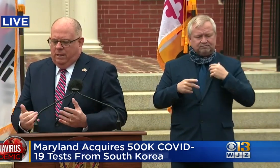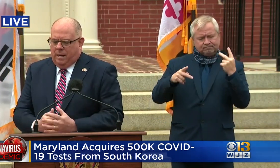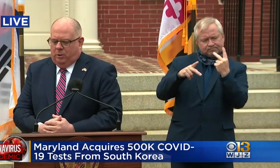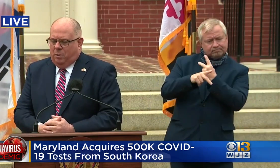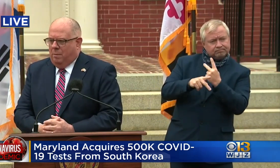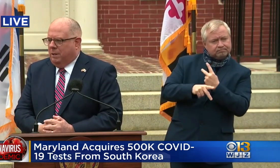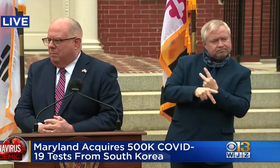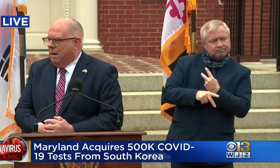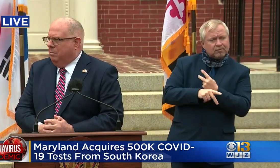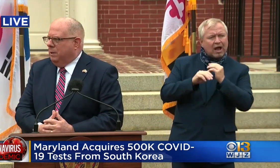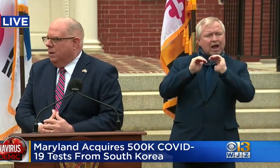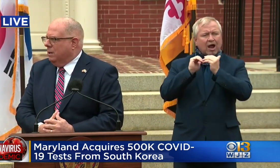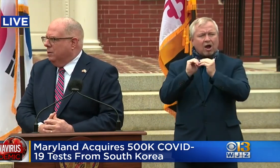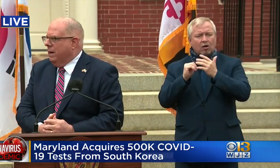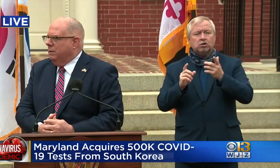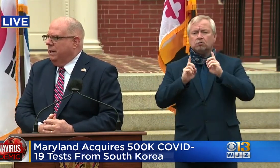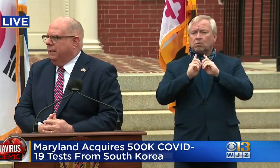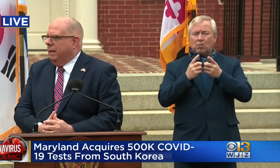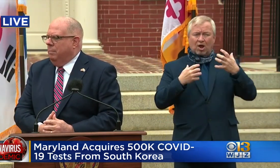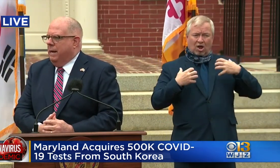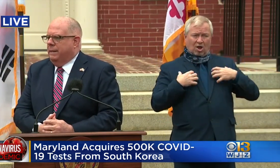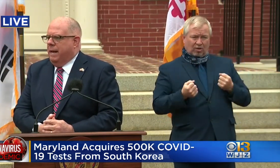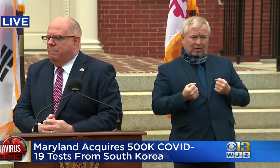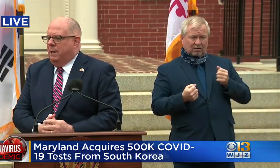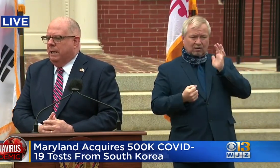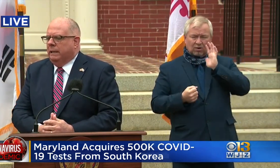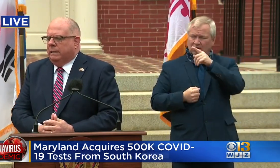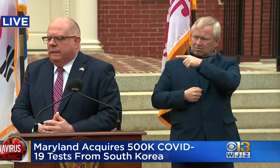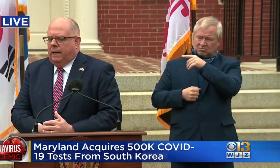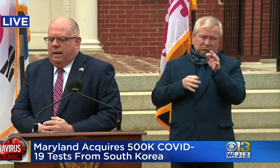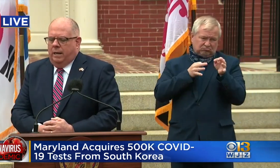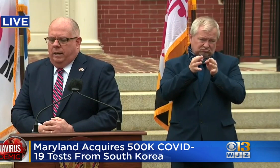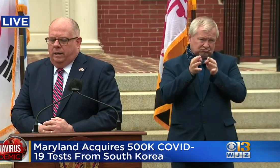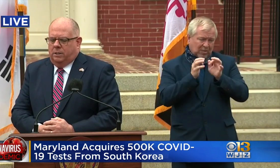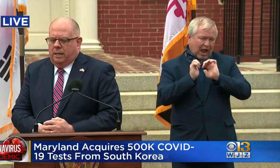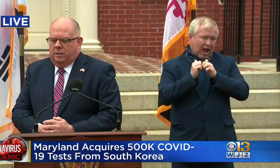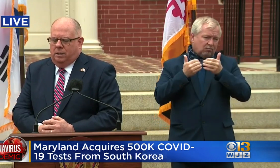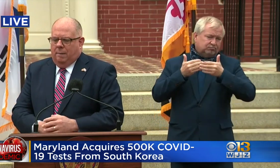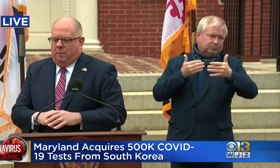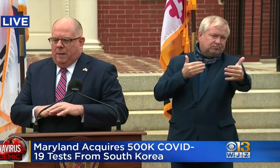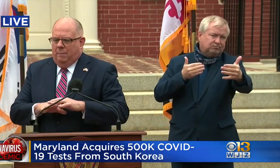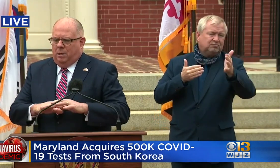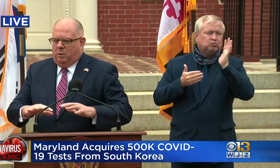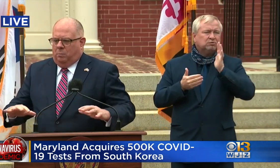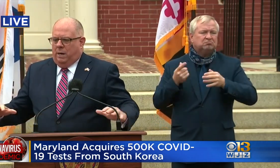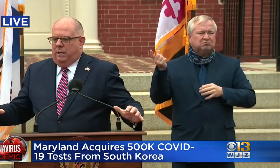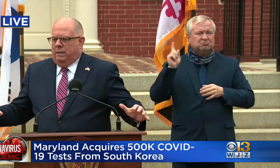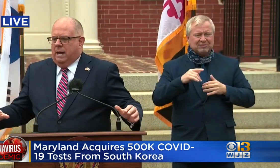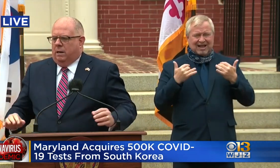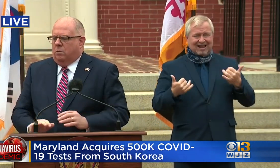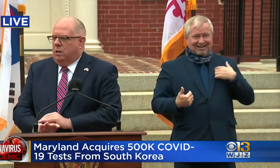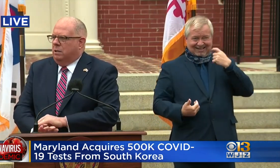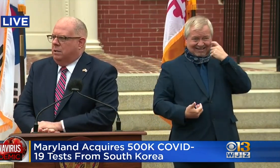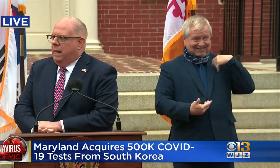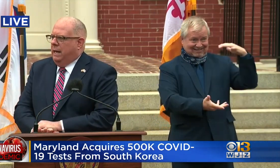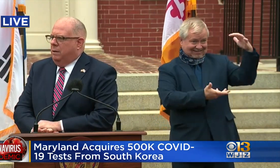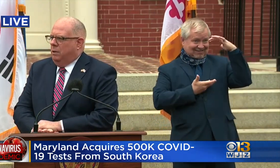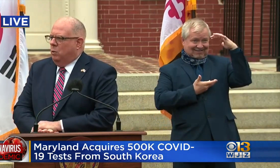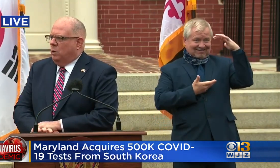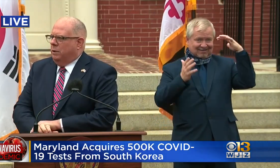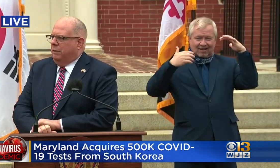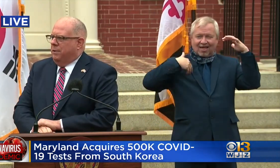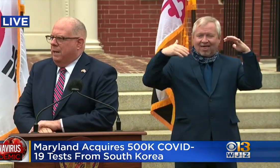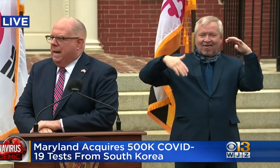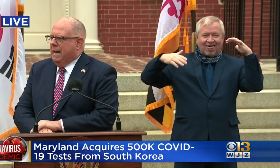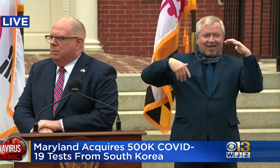The health department can probably talk in greater detail about that, but it sets us up to be able to spread these out across the state,